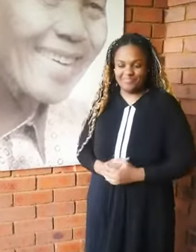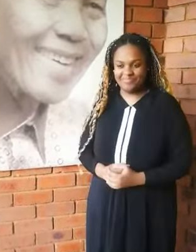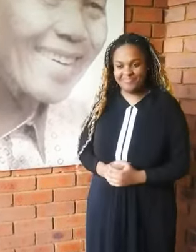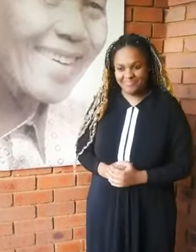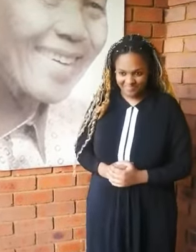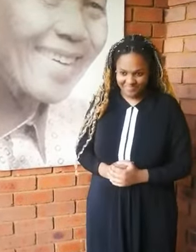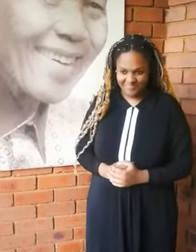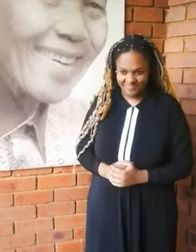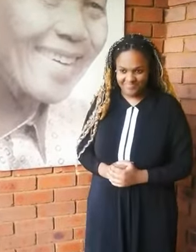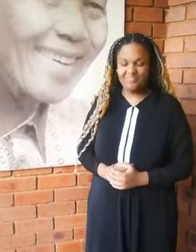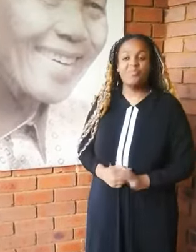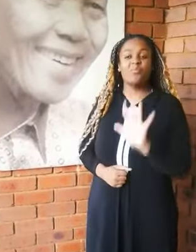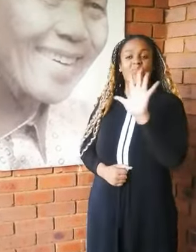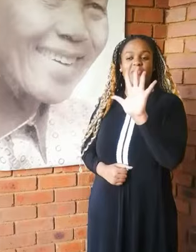respect and empowerment.